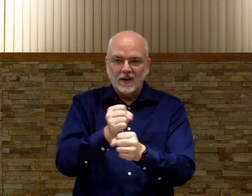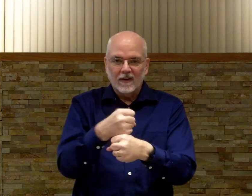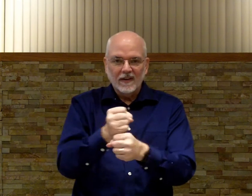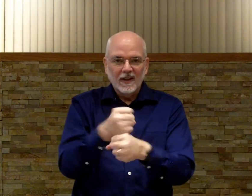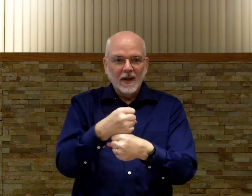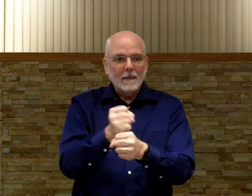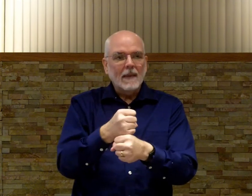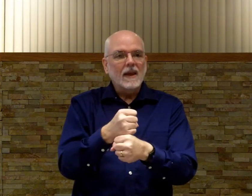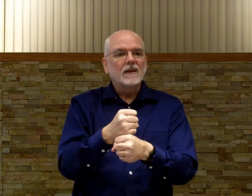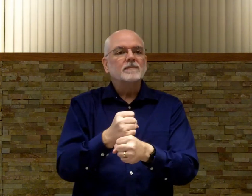there. Make.